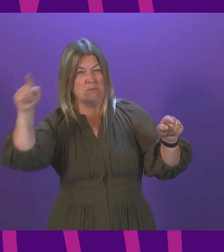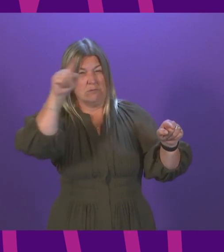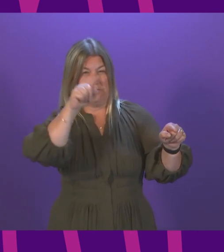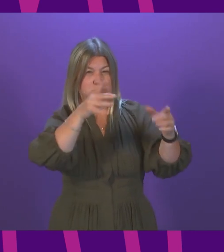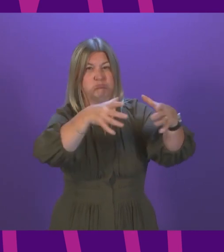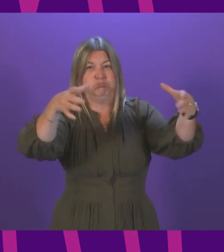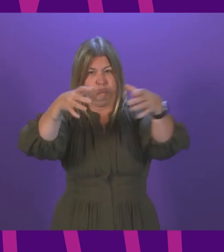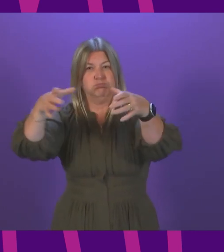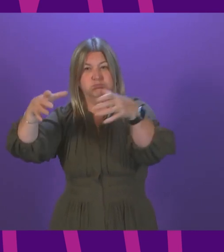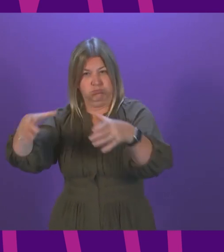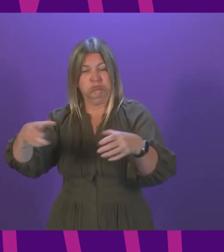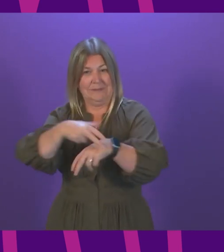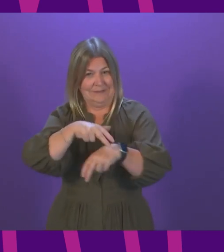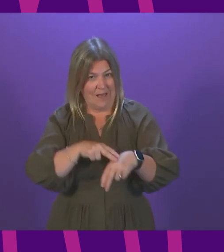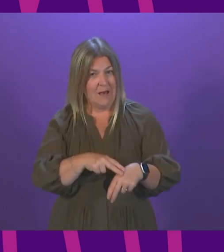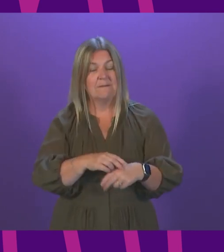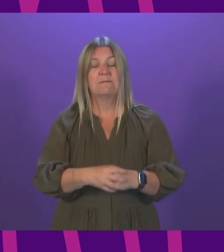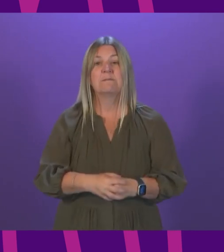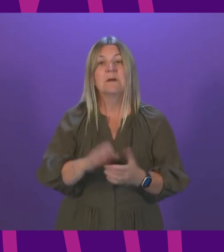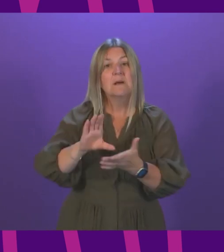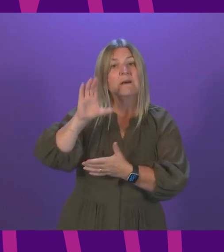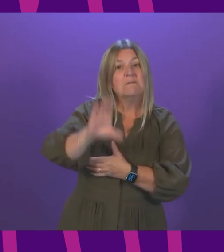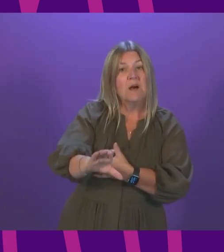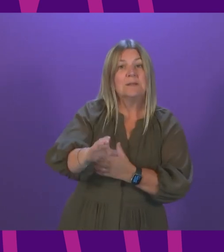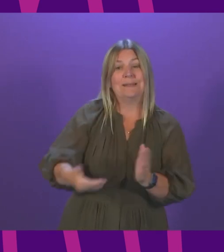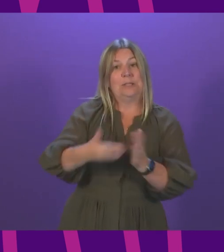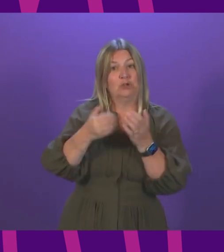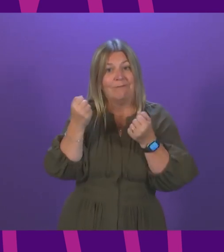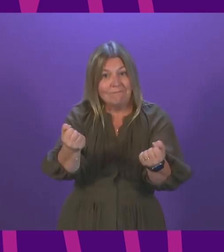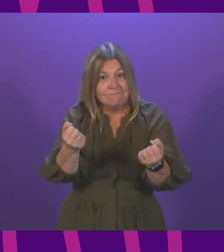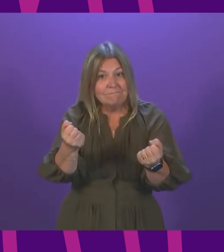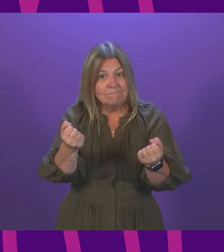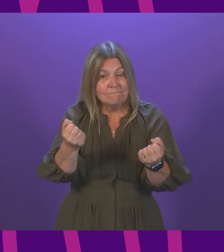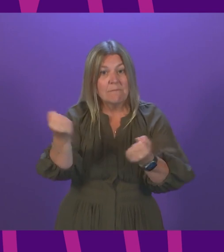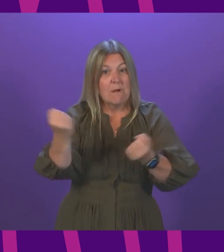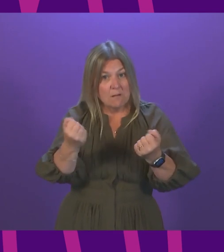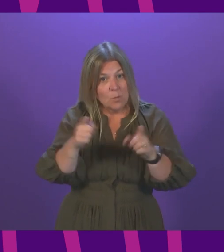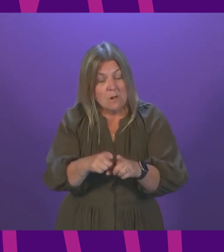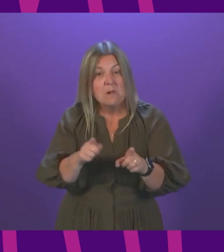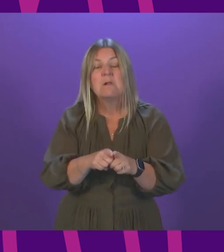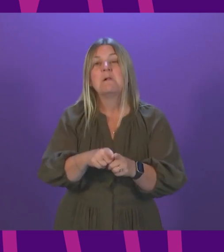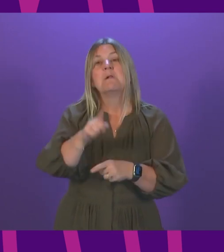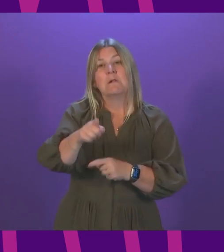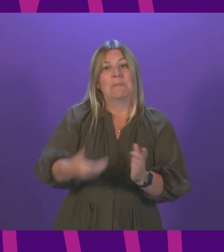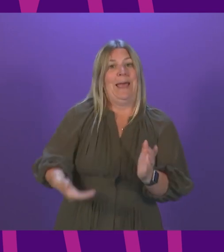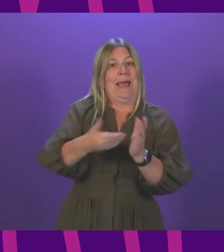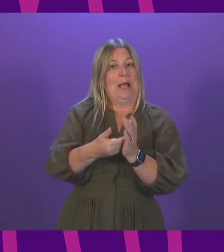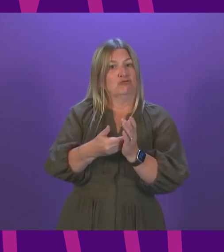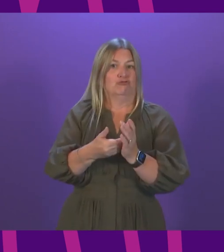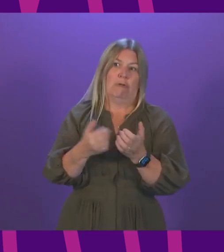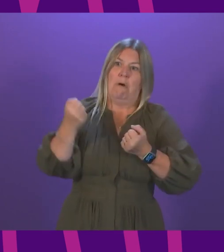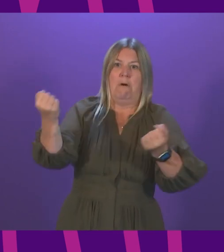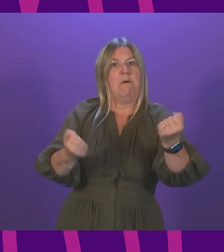paramedics and technicians. We are also funding additional fleet for the service, which will see the introduction of a number of extra ambulances